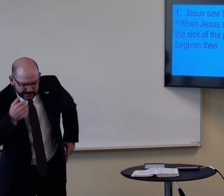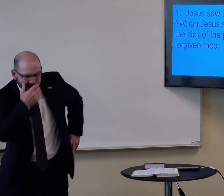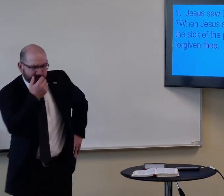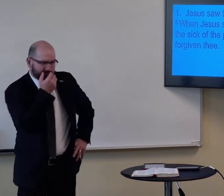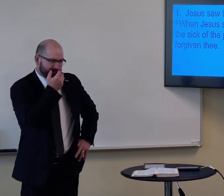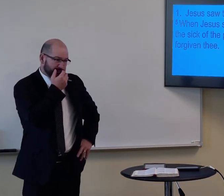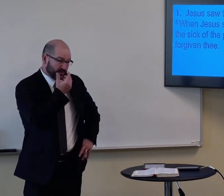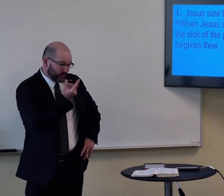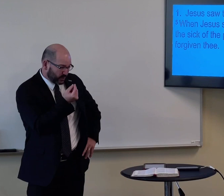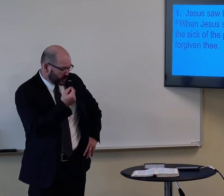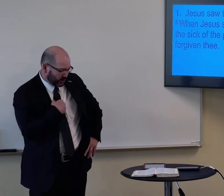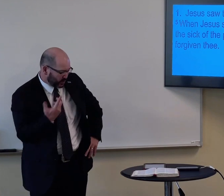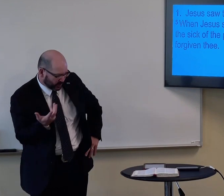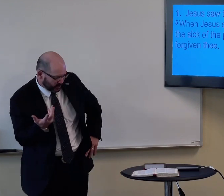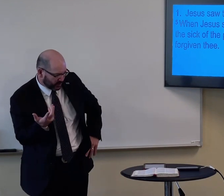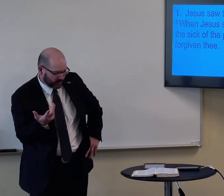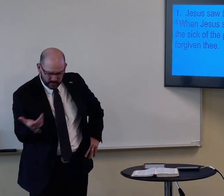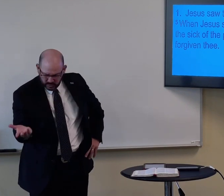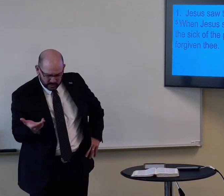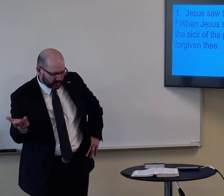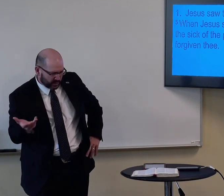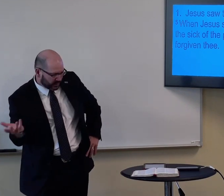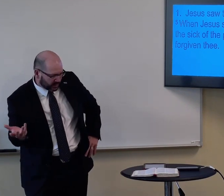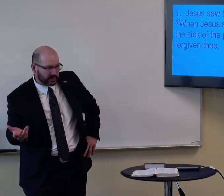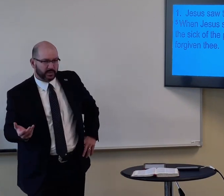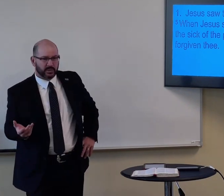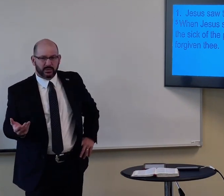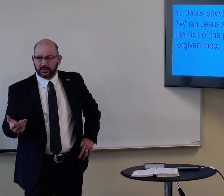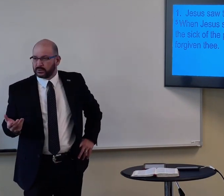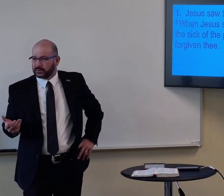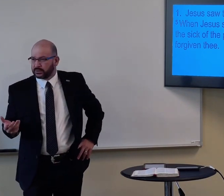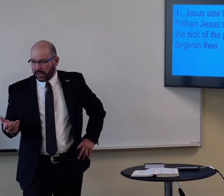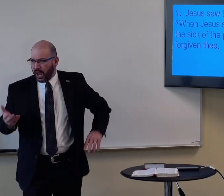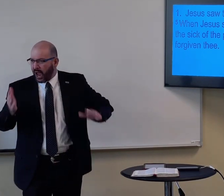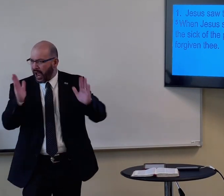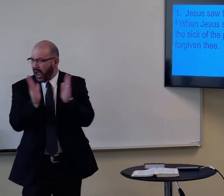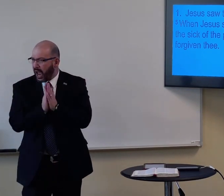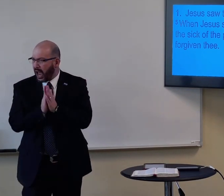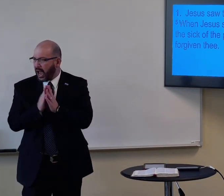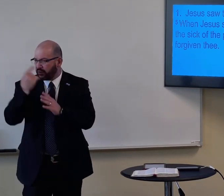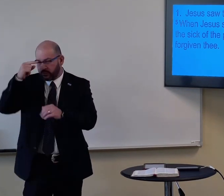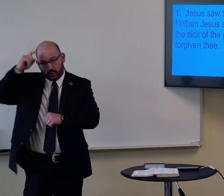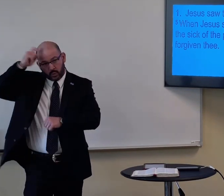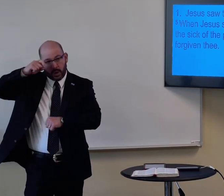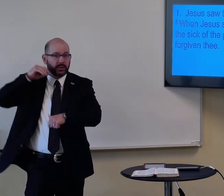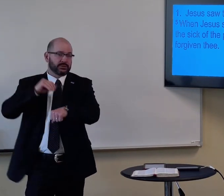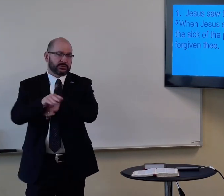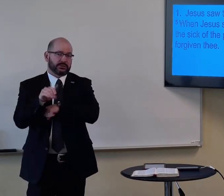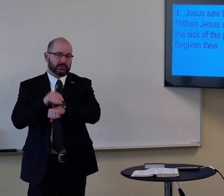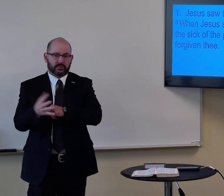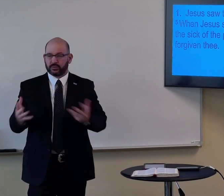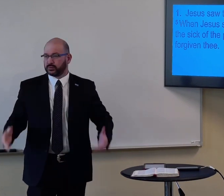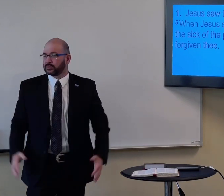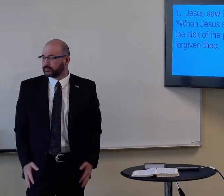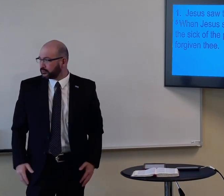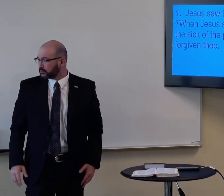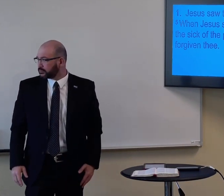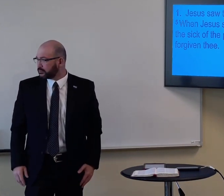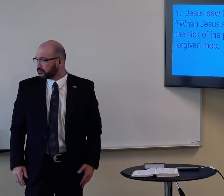this thing over here. What do I do about it? So ask for wise counsel.